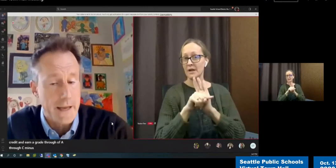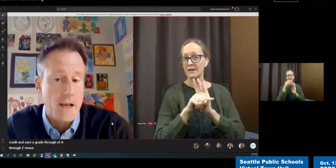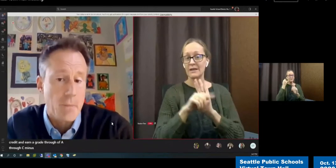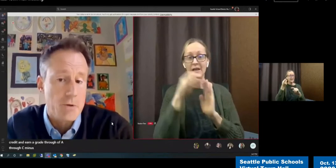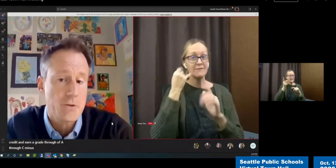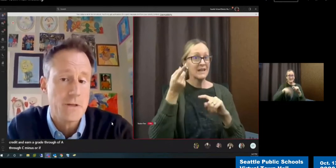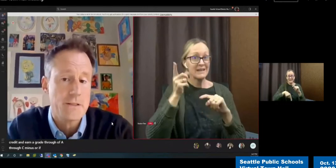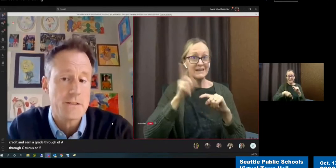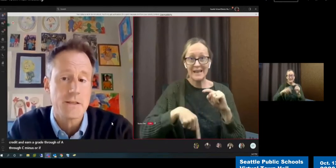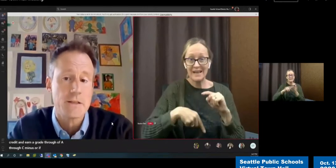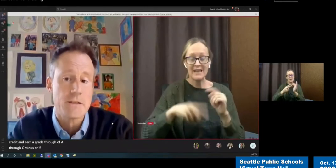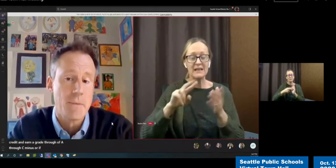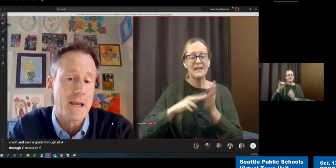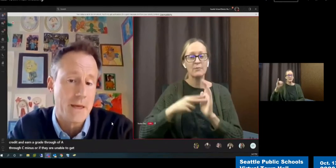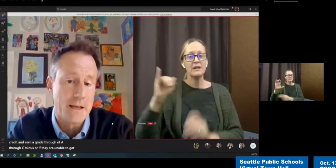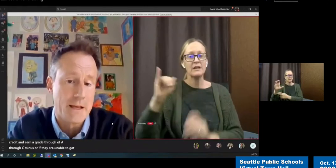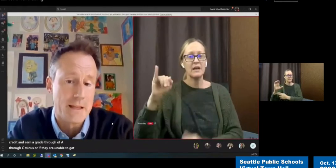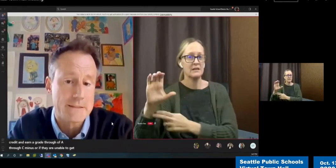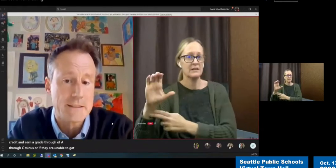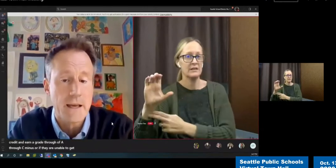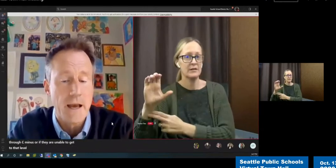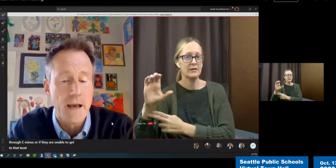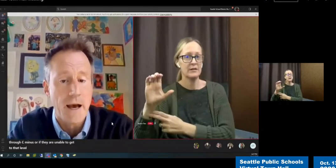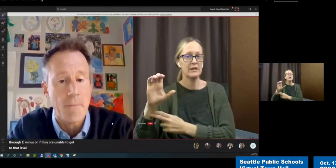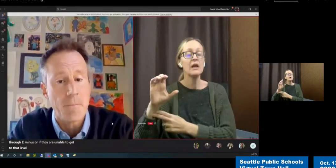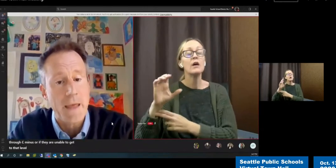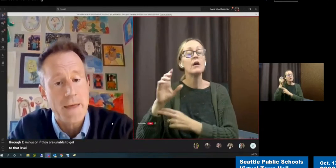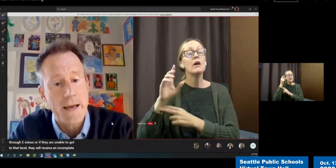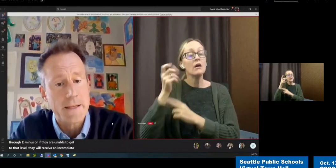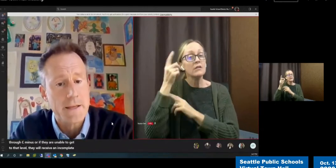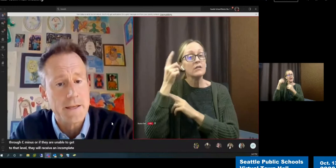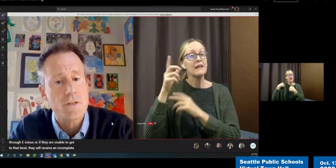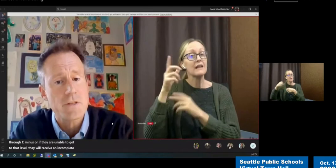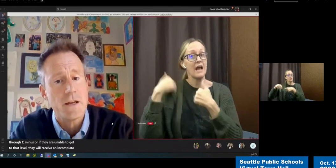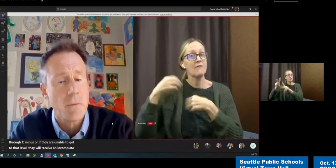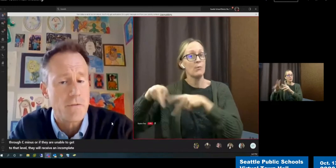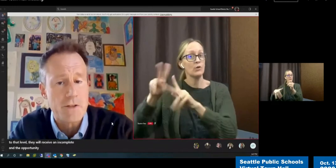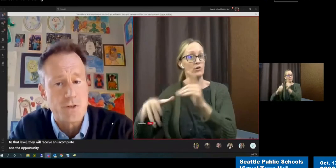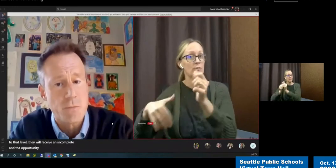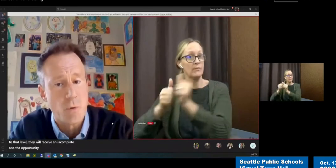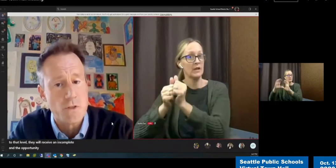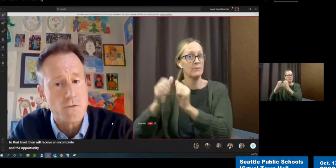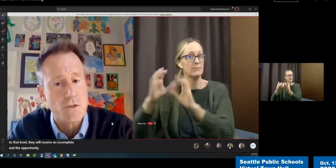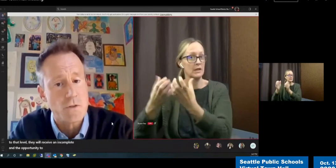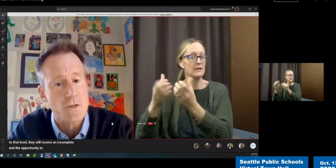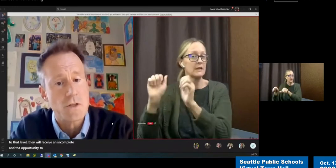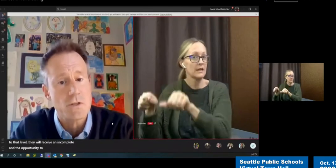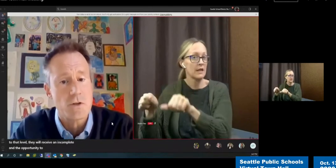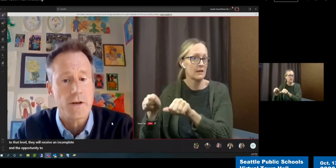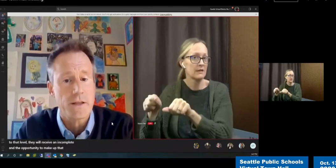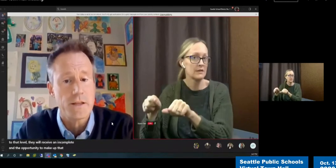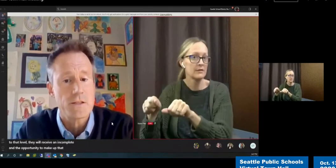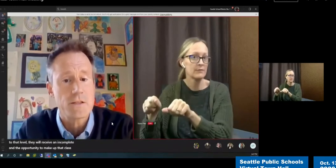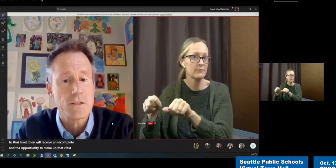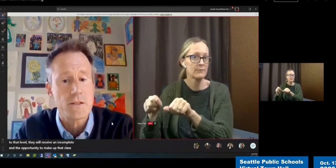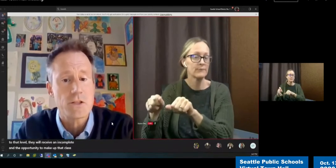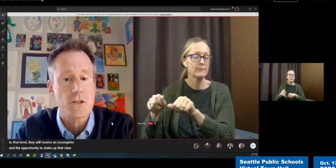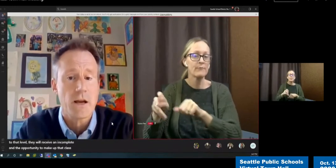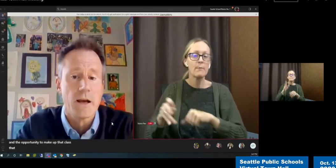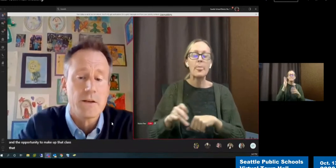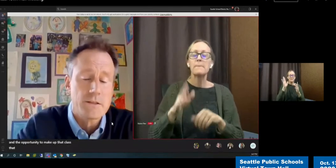and the opportunity to make up that class. And that gives a number of extra supports for students during this